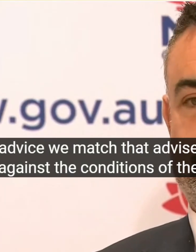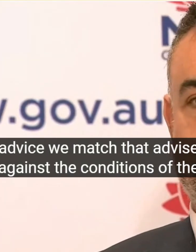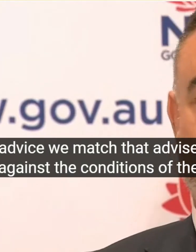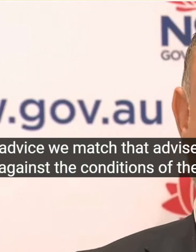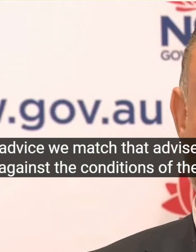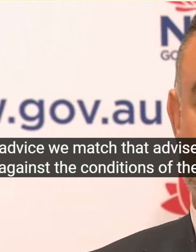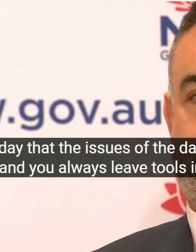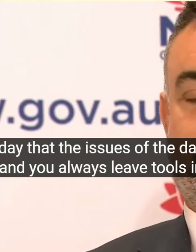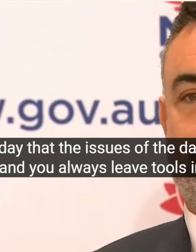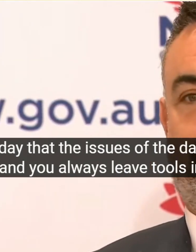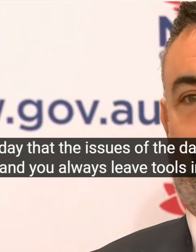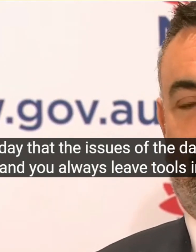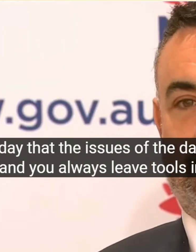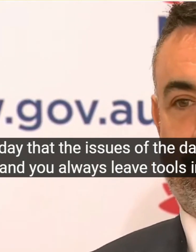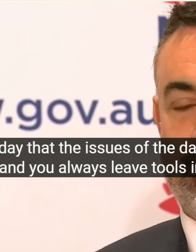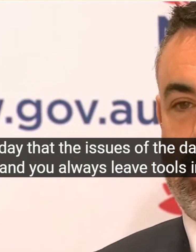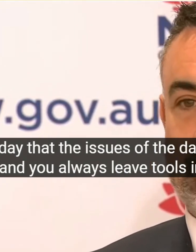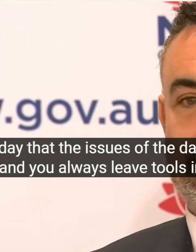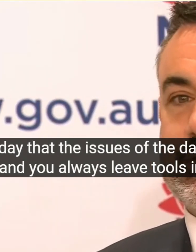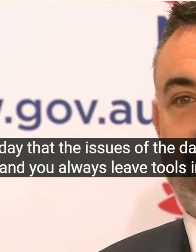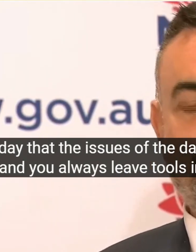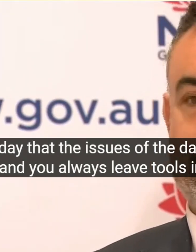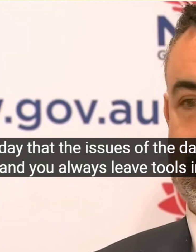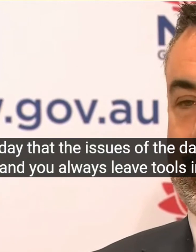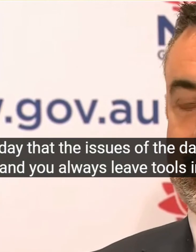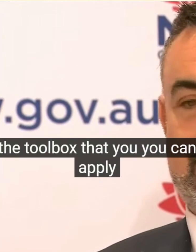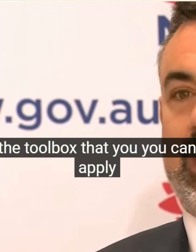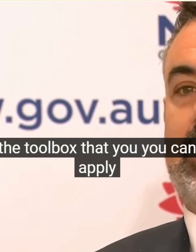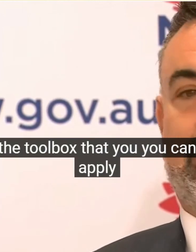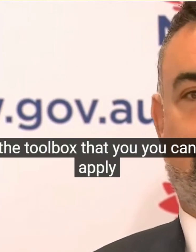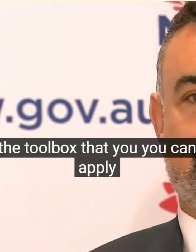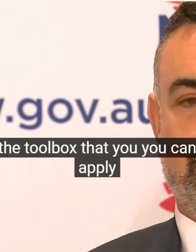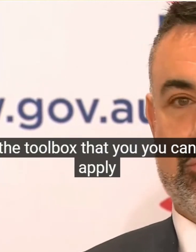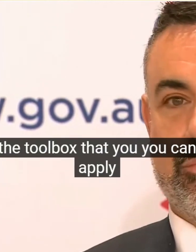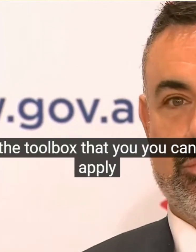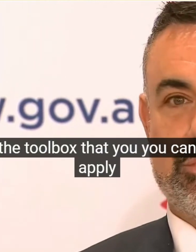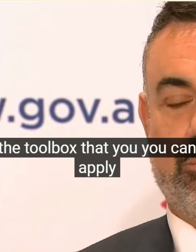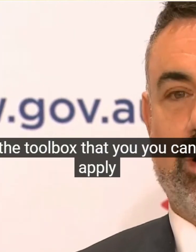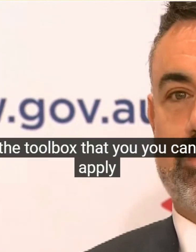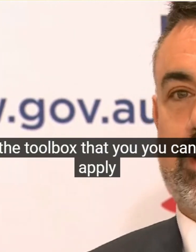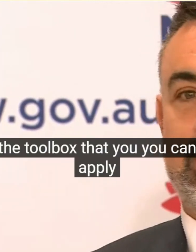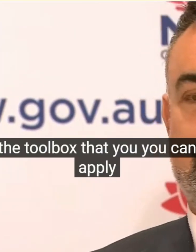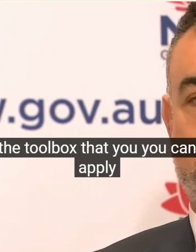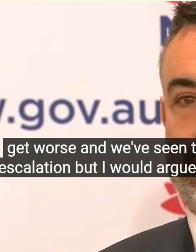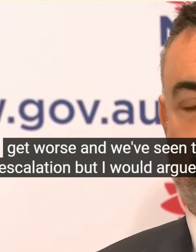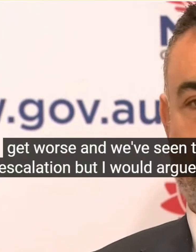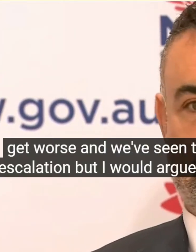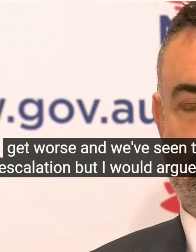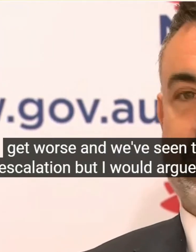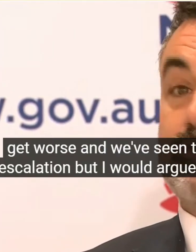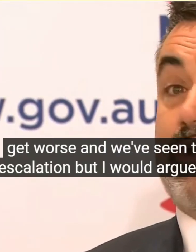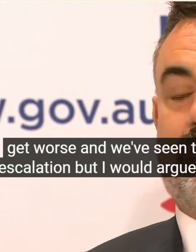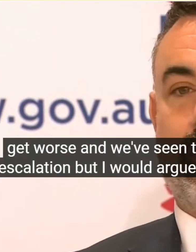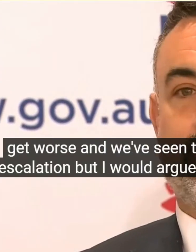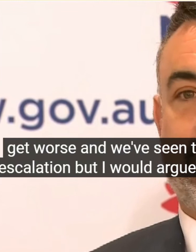If Things Get Worse And We've Seen The Escalation But I Would Argue The Same Reason In The Same Argument I Have For Regional Rule New South Wales Where Big